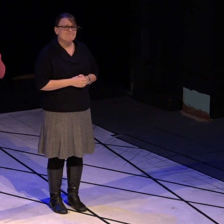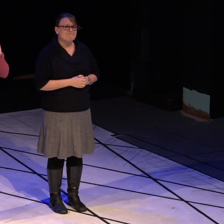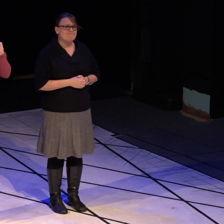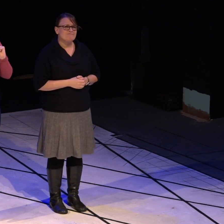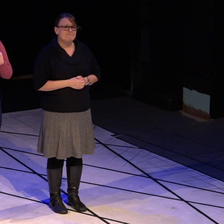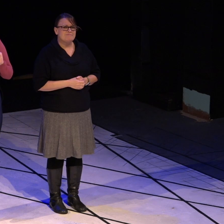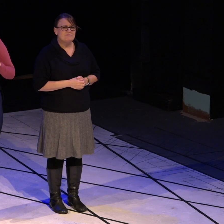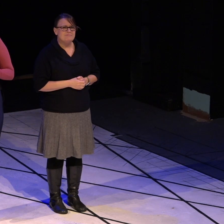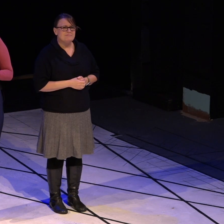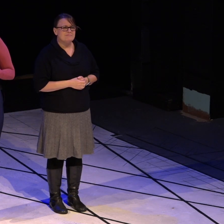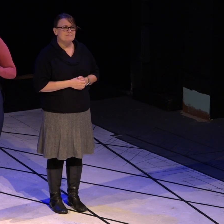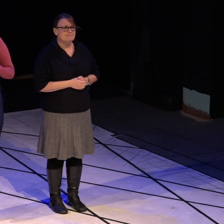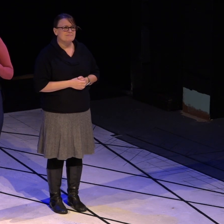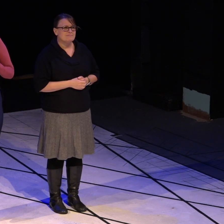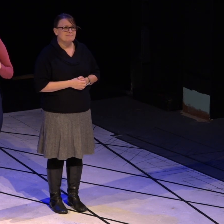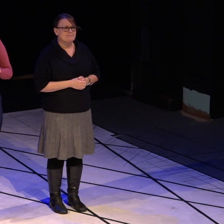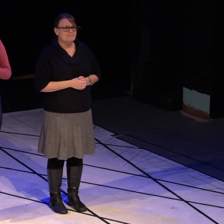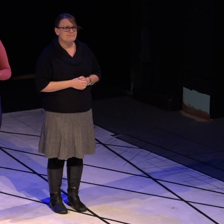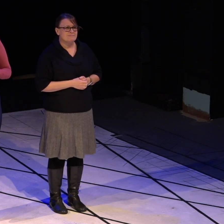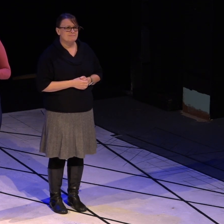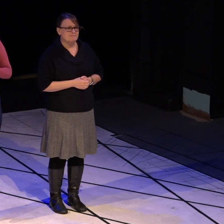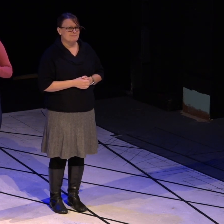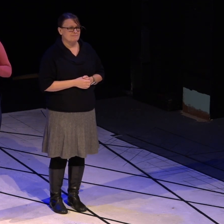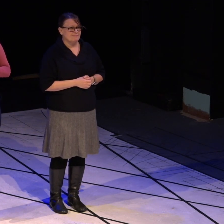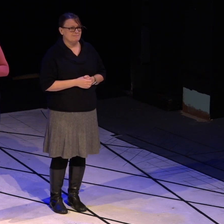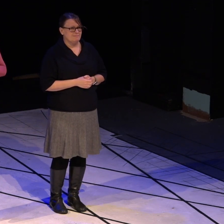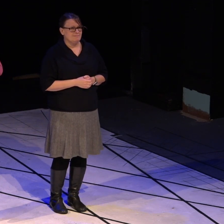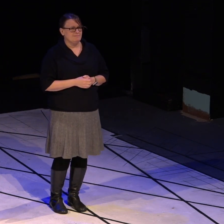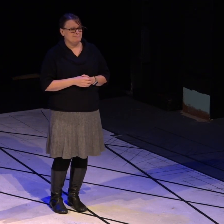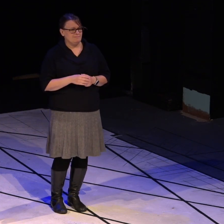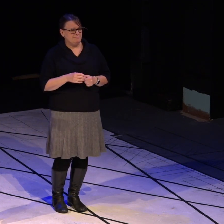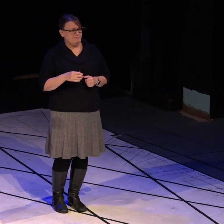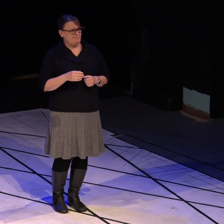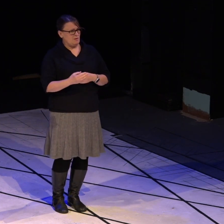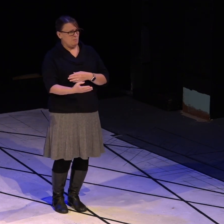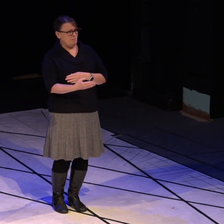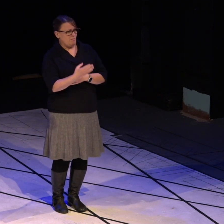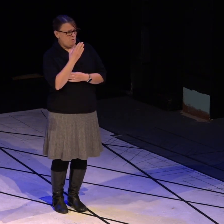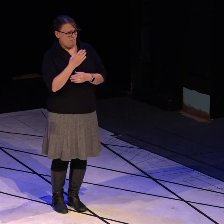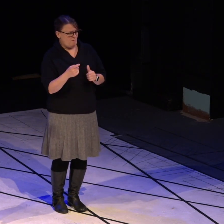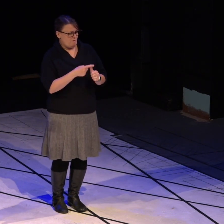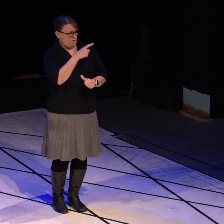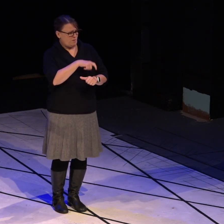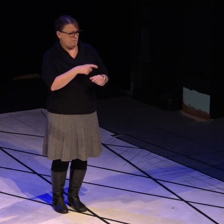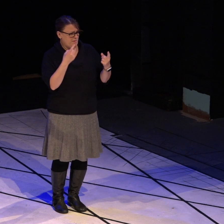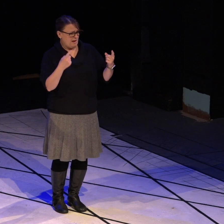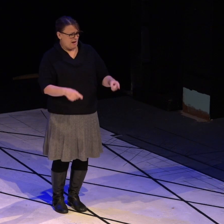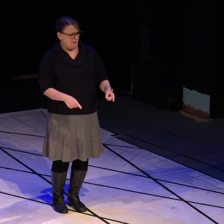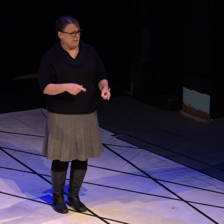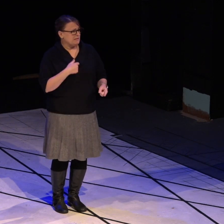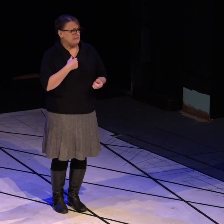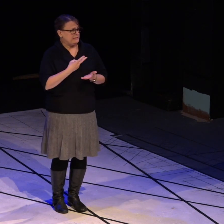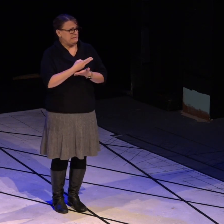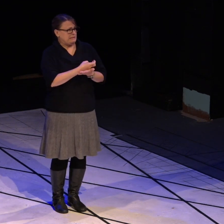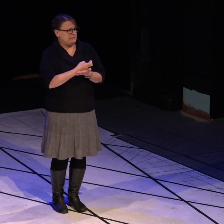The morning of my first tonic-clonic seizure, my